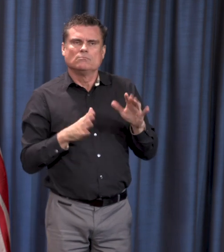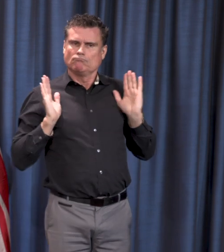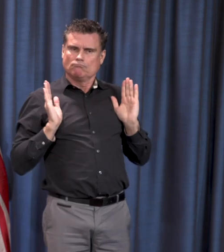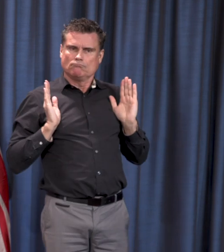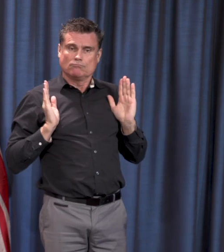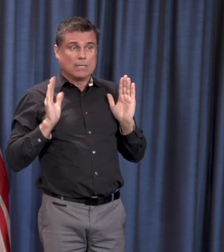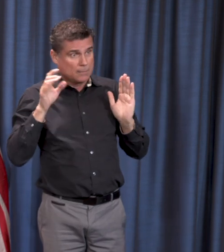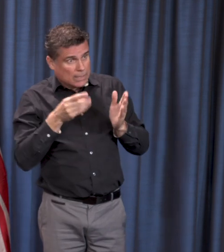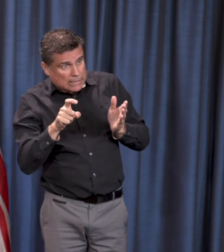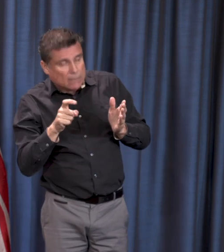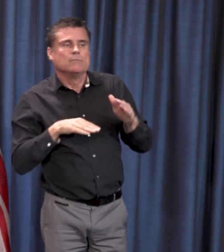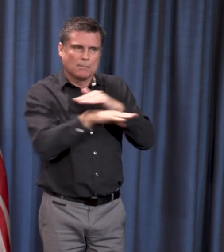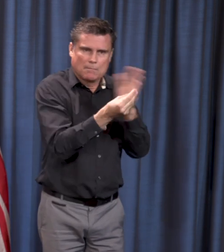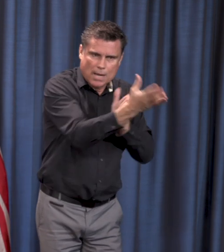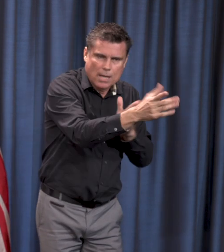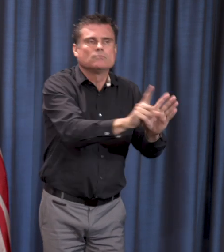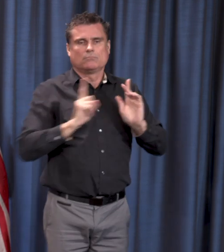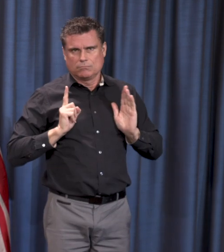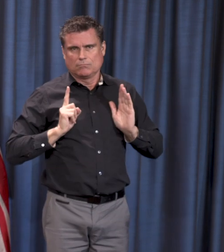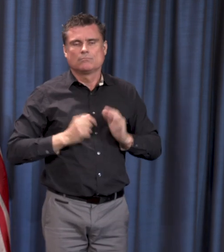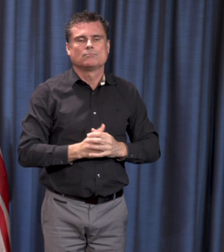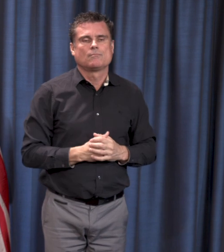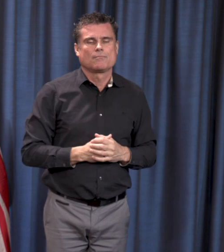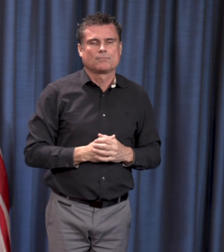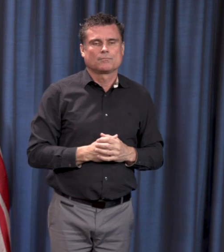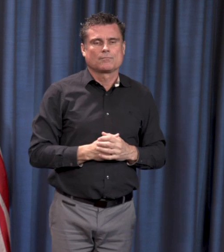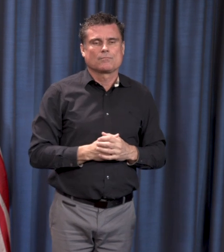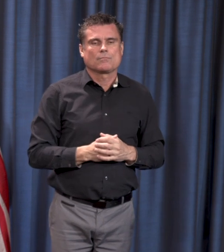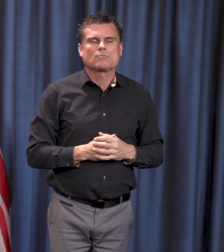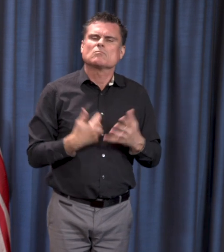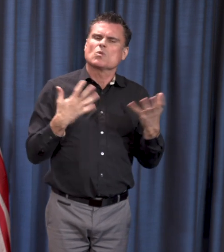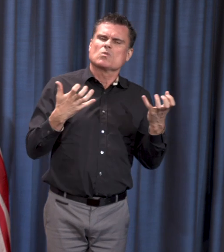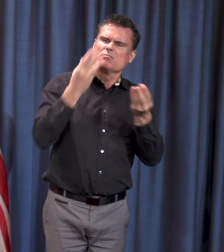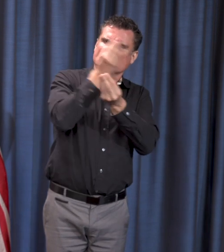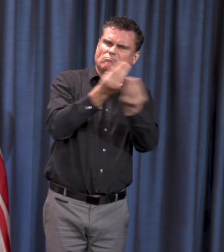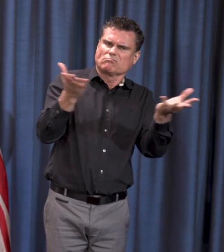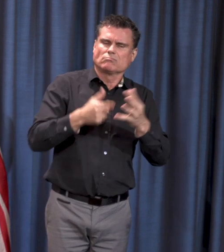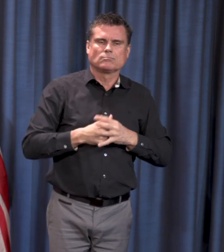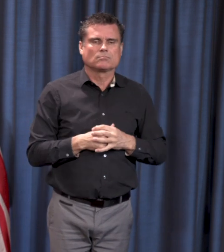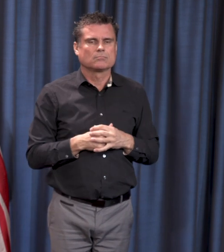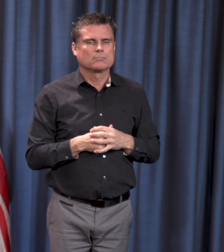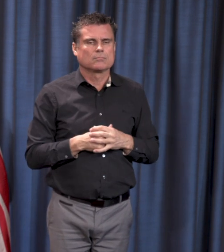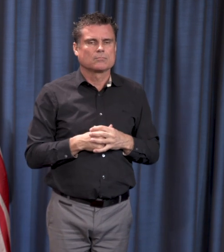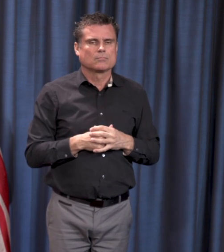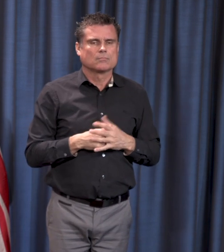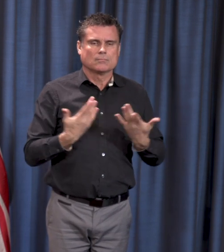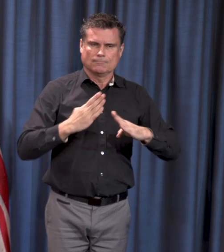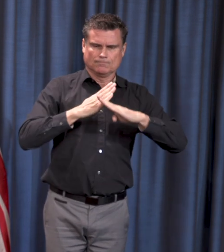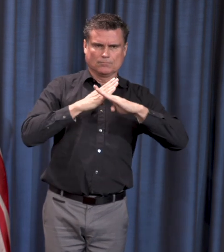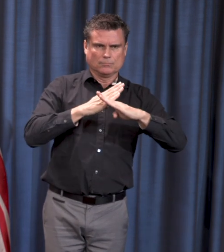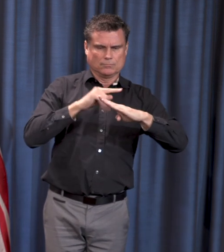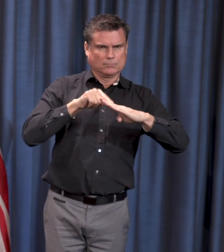I also want to talk about the importance of doing these things to protect our healthcare workers